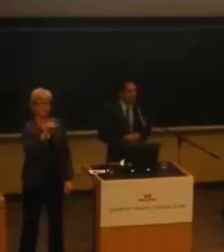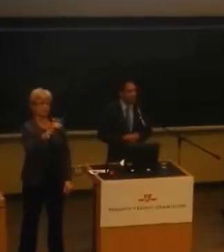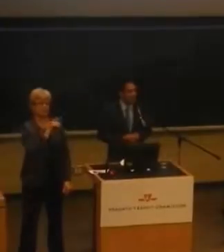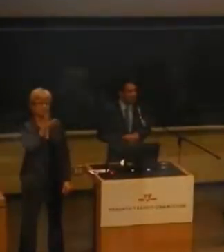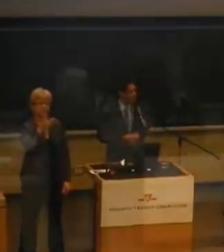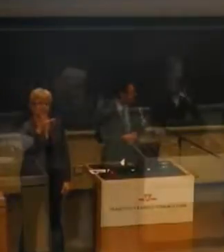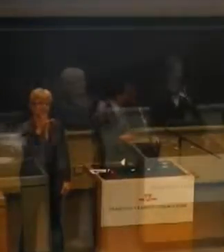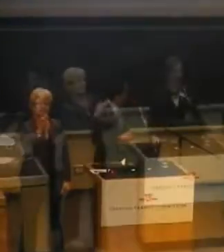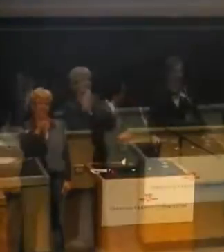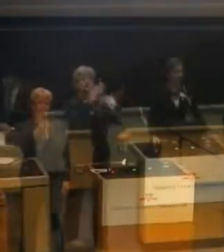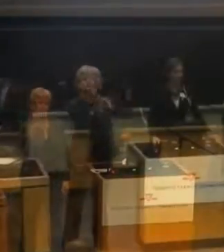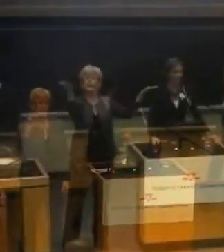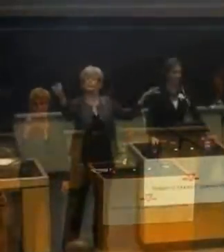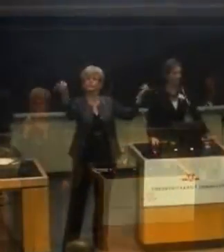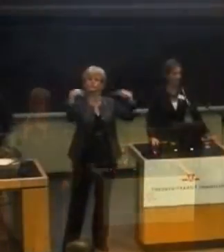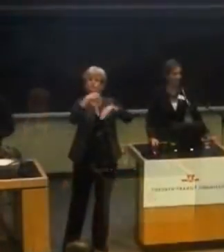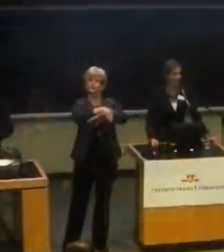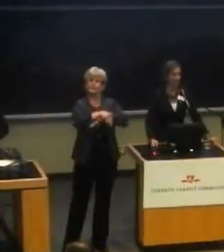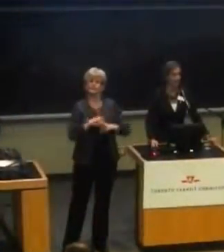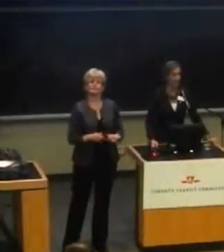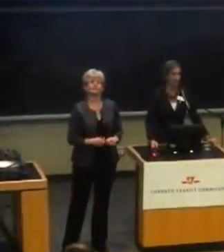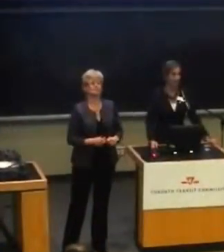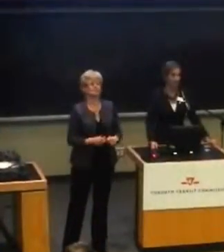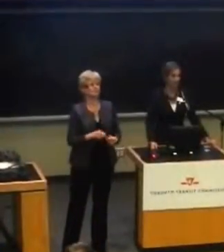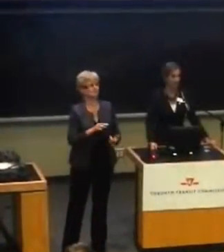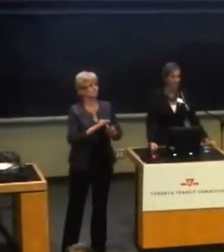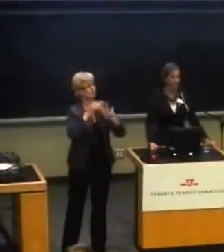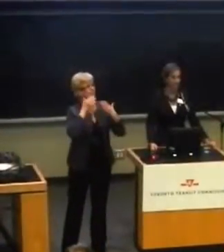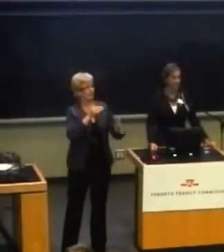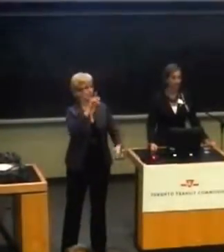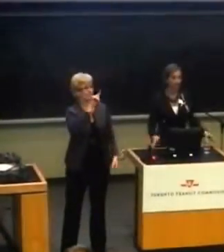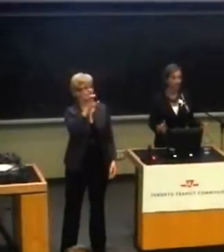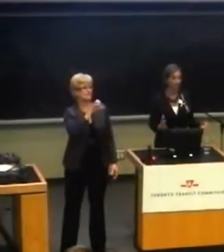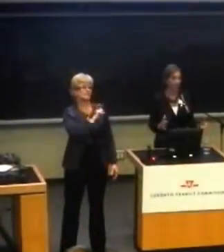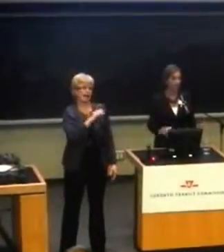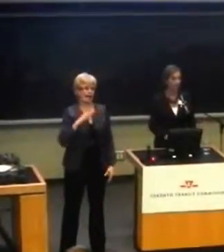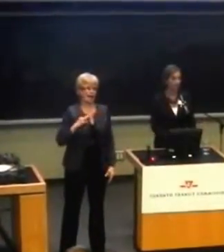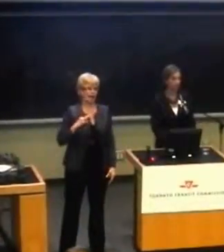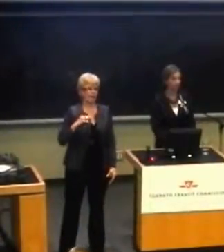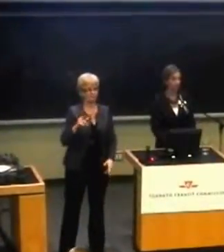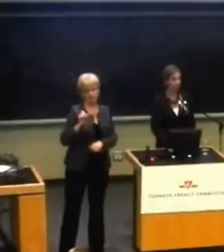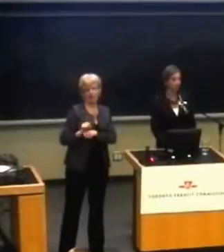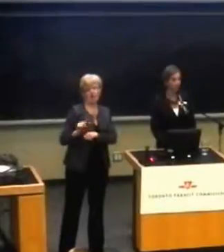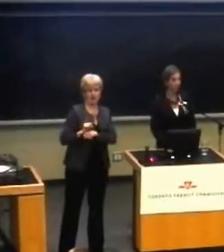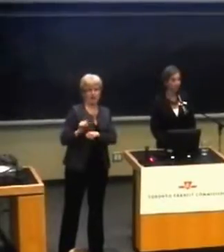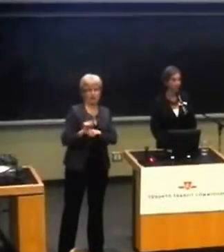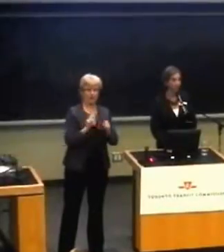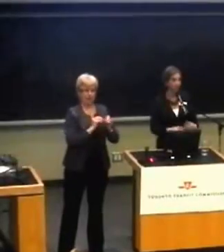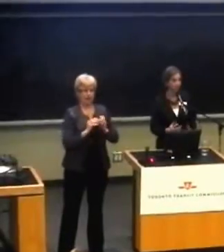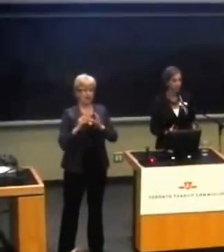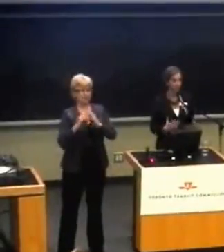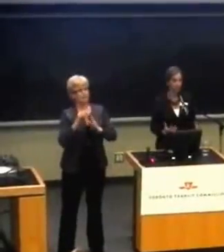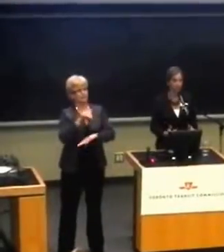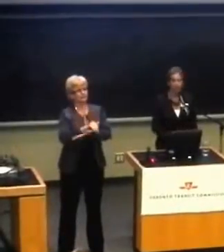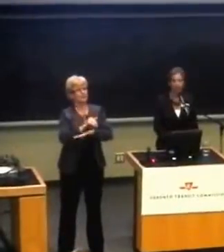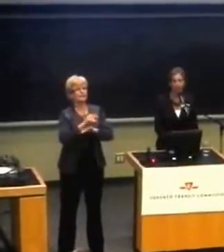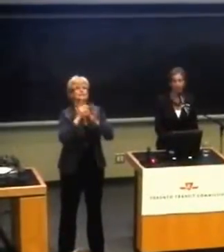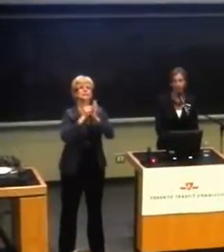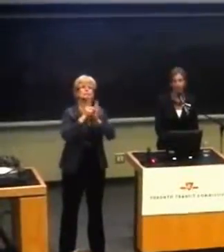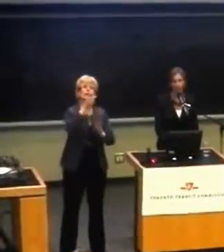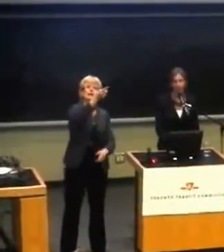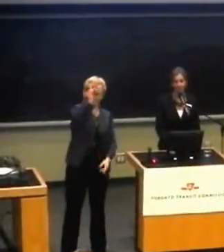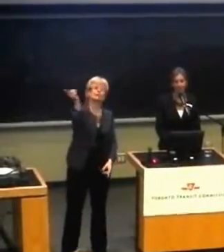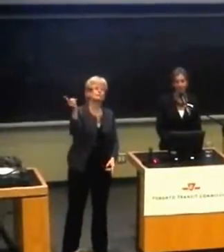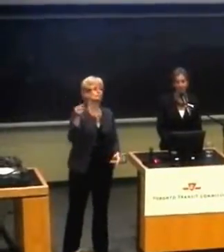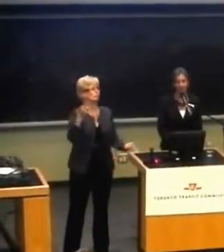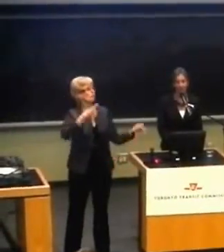Councillor Karen Snitz. Thank for coming out tonight, and a special thanks to TTC staff, who have done such a great job setting up the display boards and being